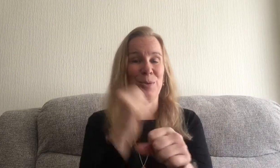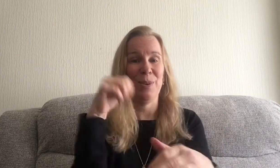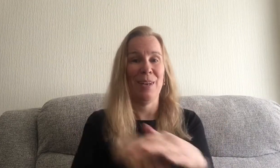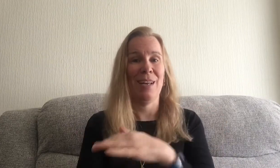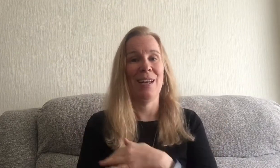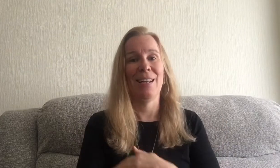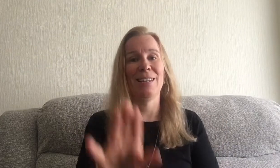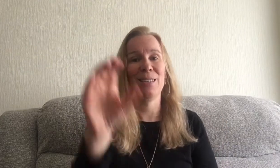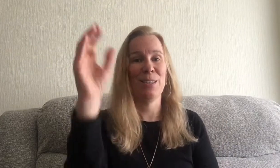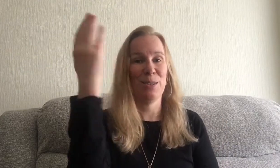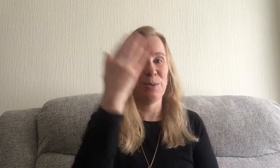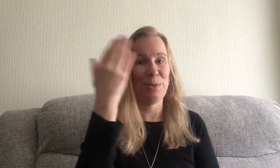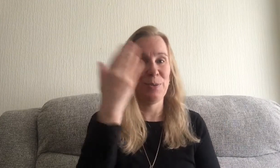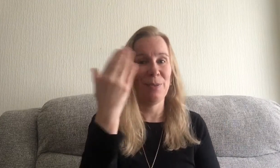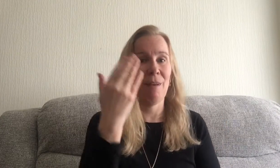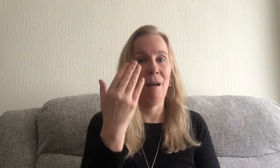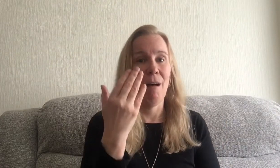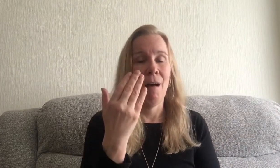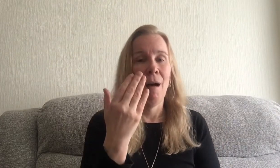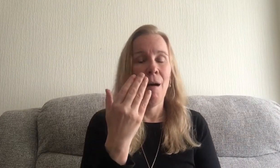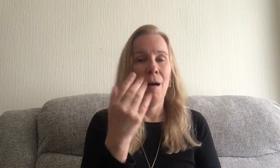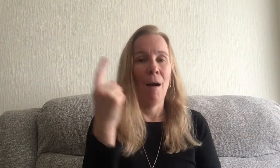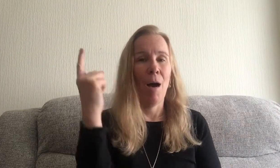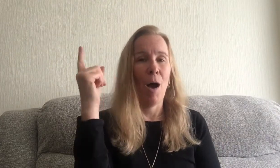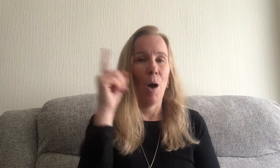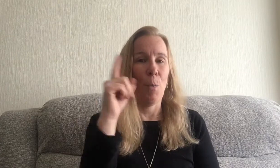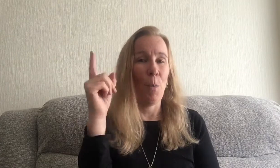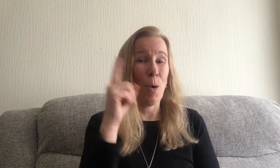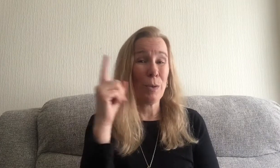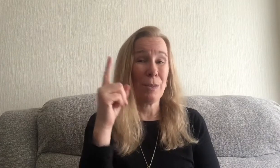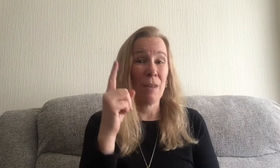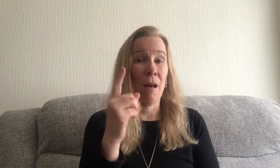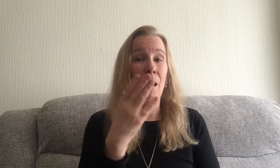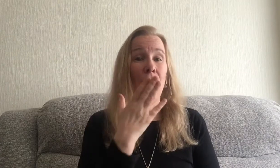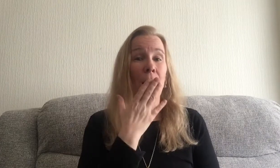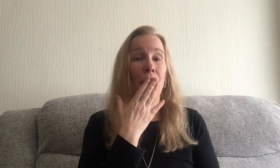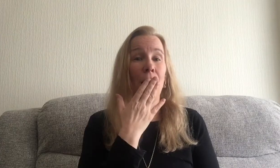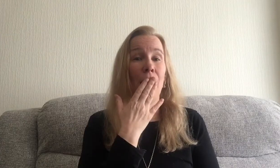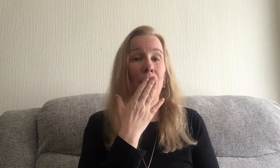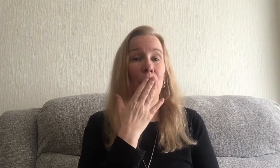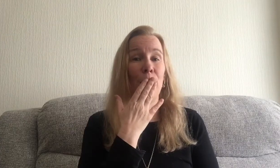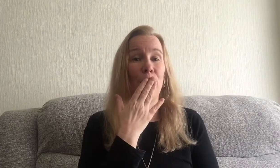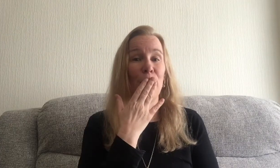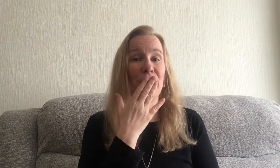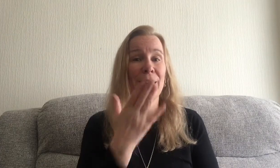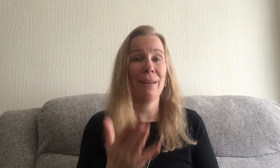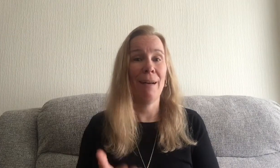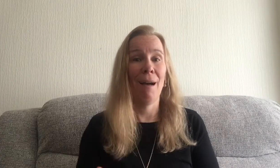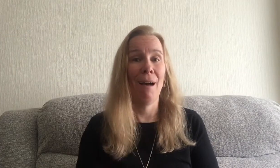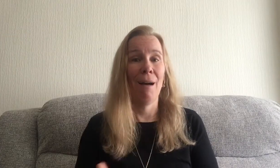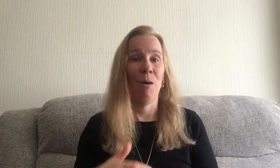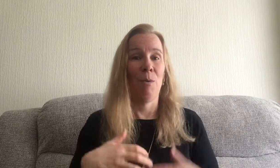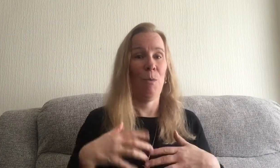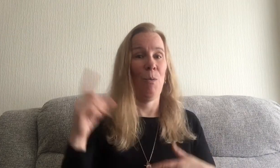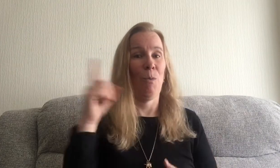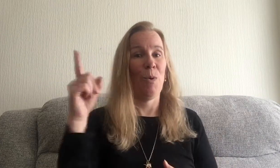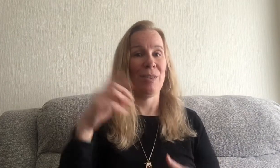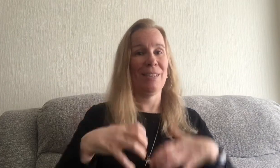in school and what's boring what's